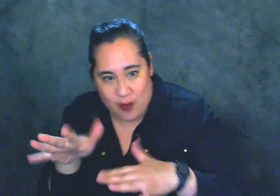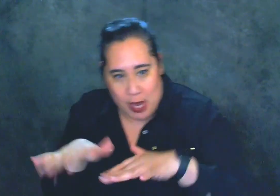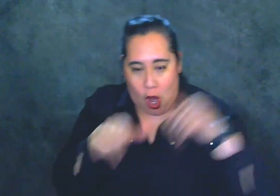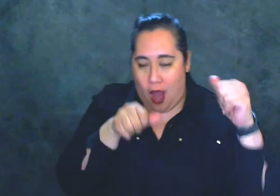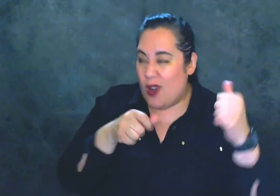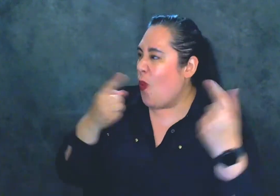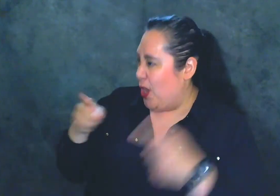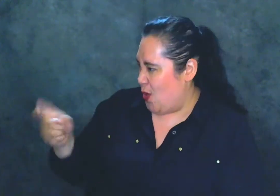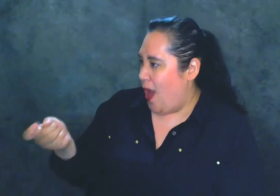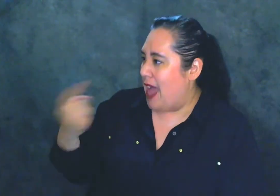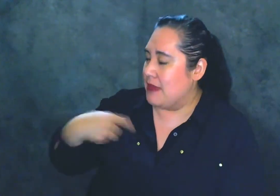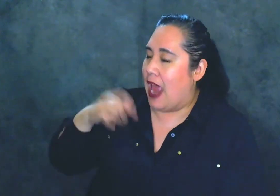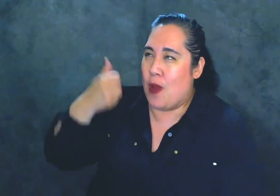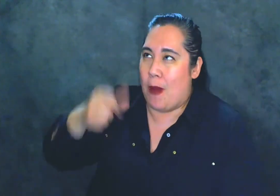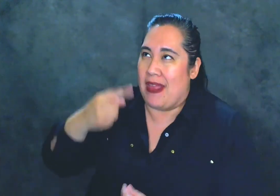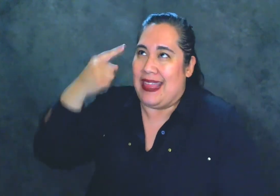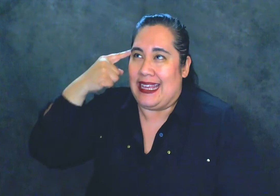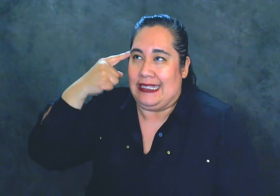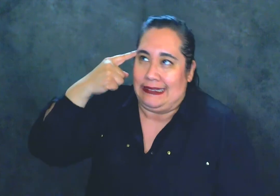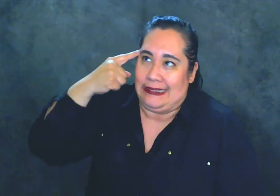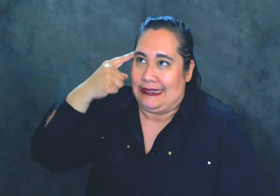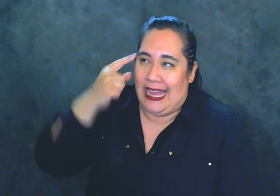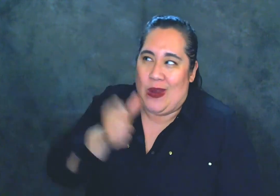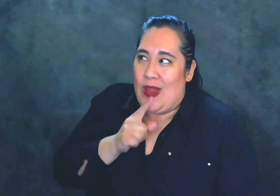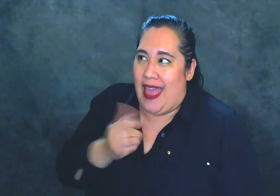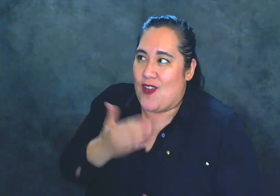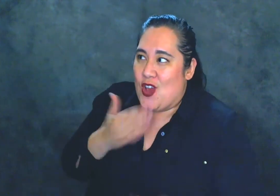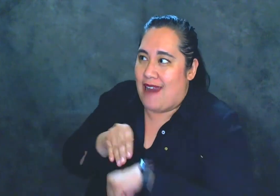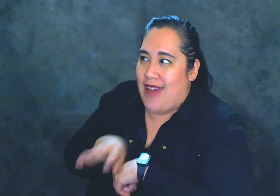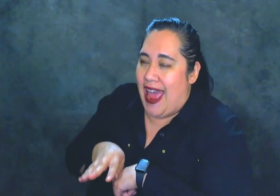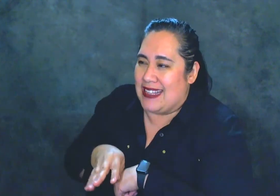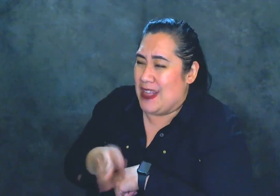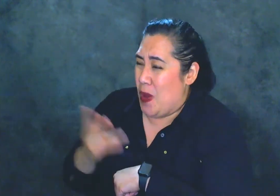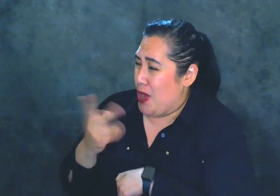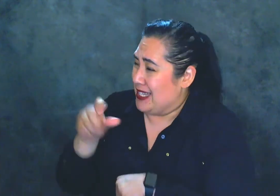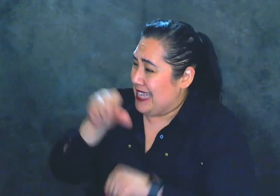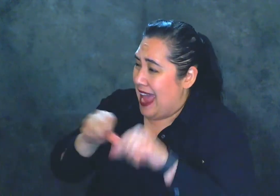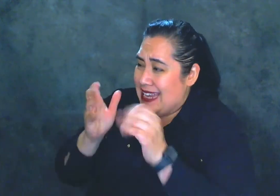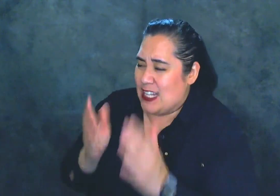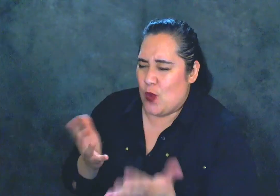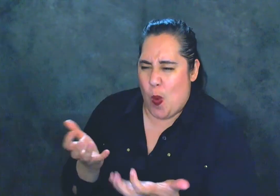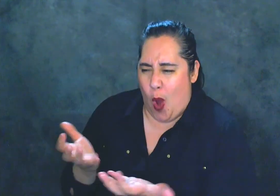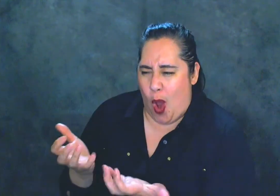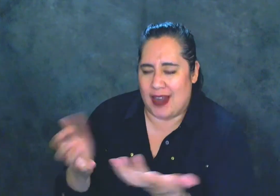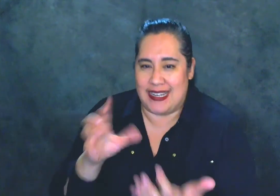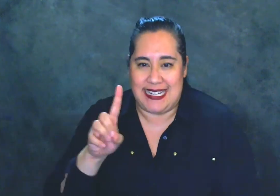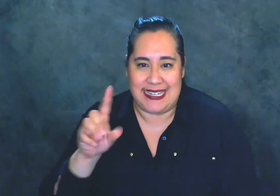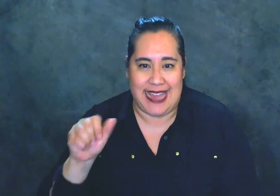that, I remember thinking I didn't necessarily have good advice. We're scientists, we want data, and we don't have that.